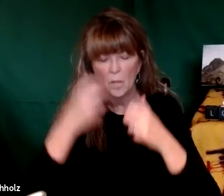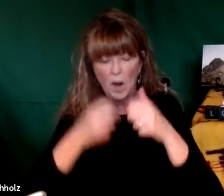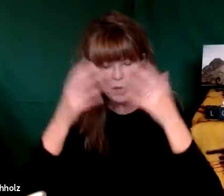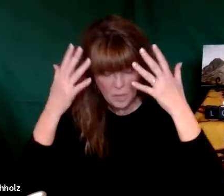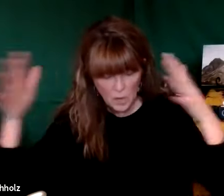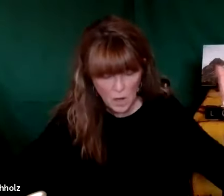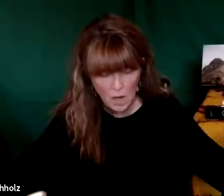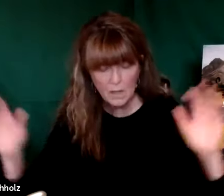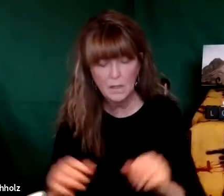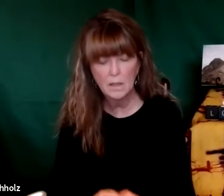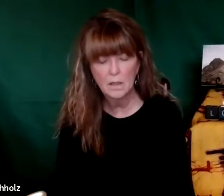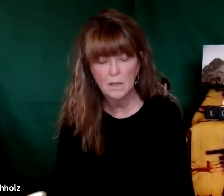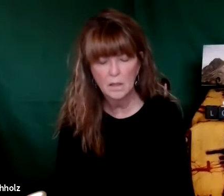put your worries aside